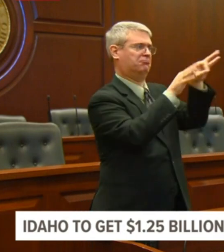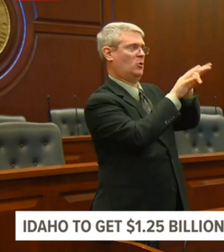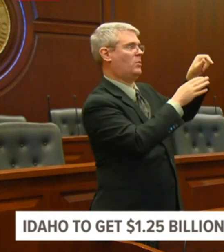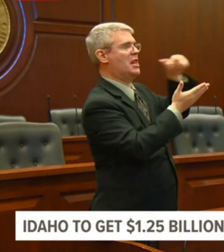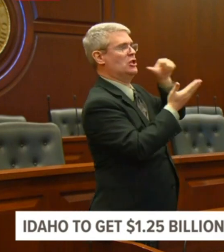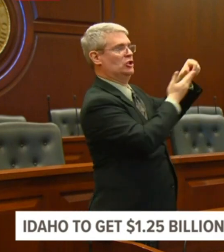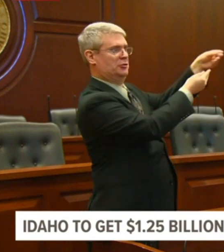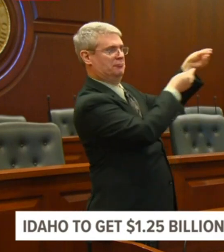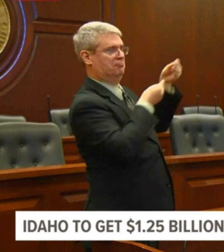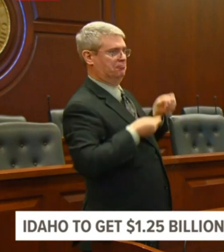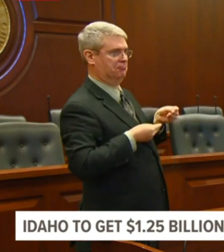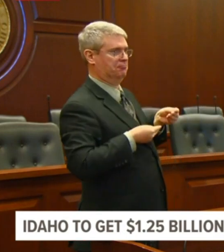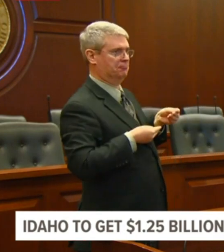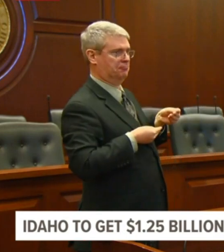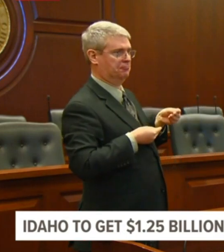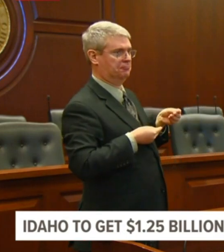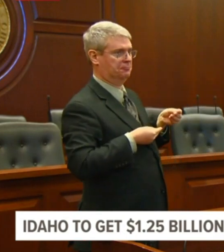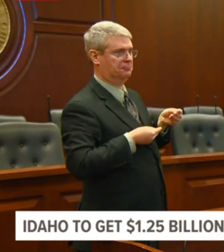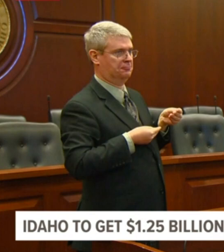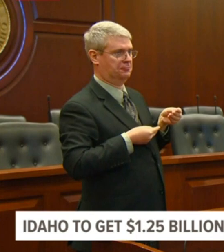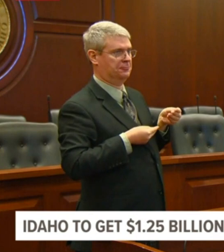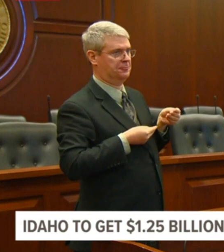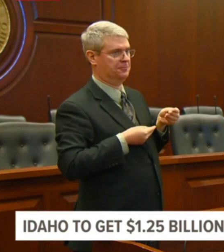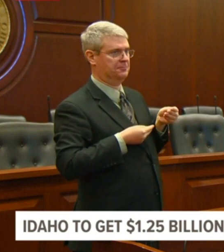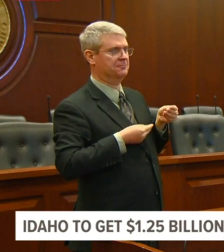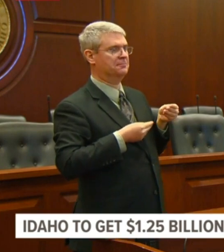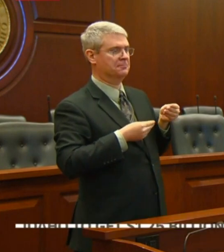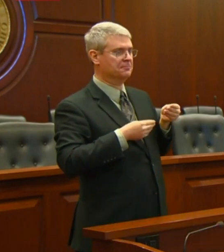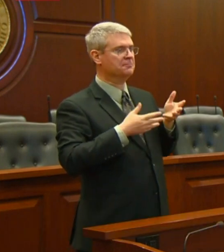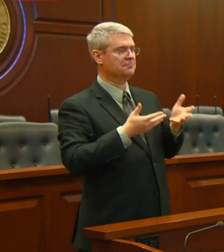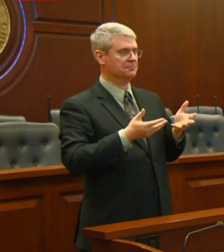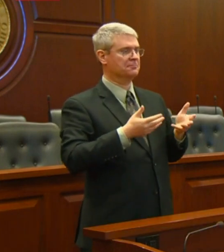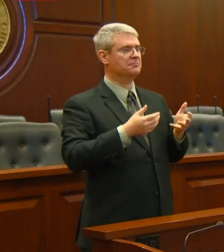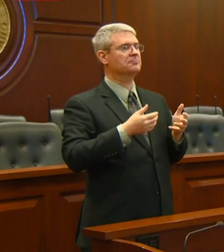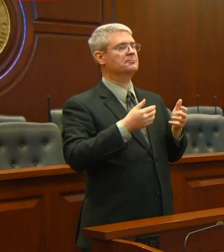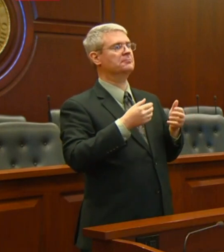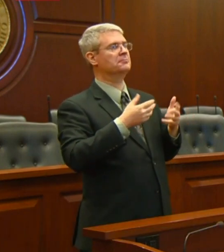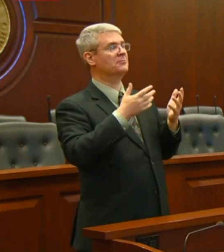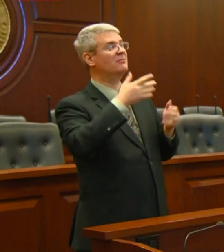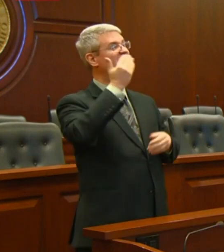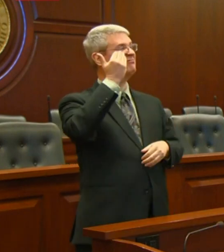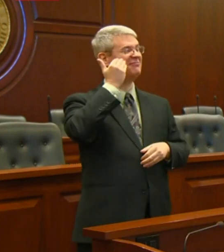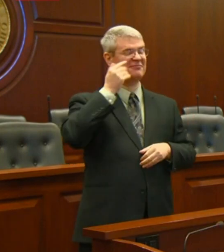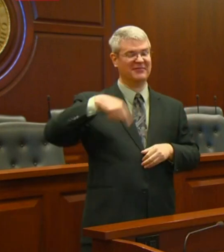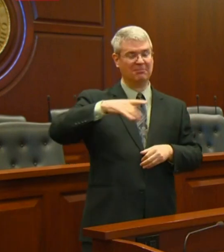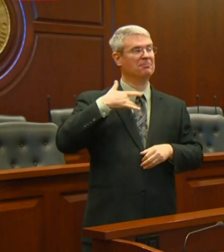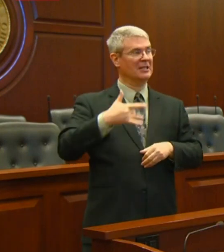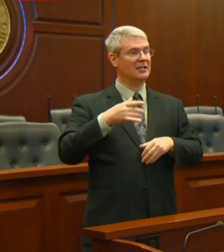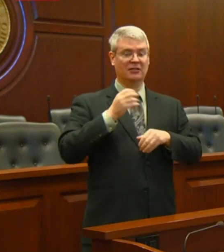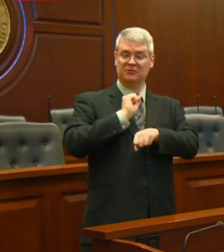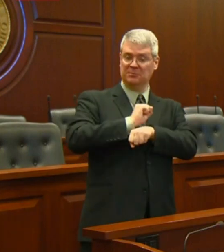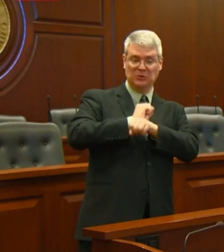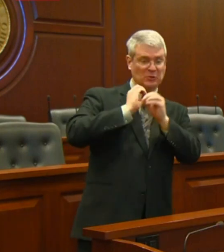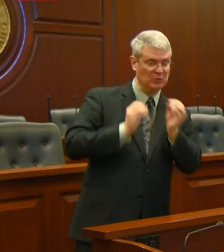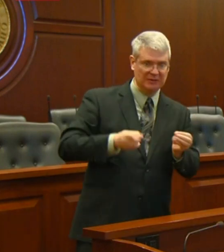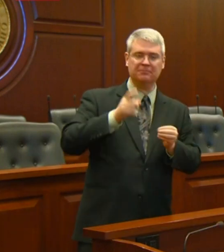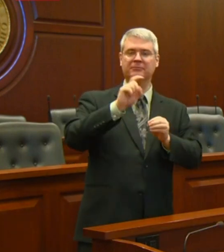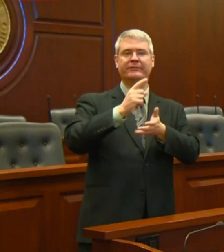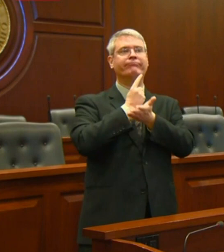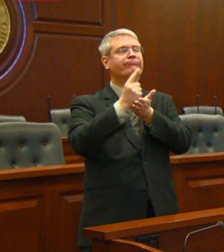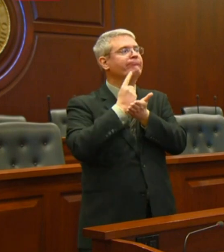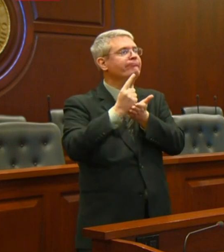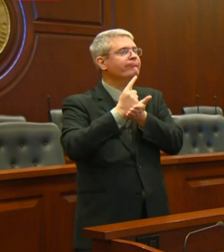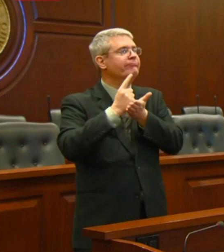available for work criteria if they are isolated or unable to work at the request of a medical professional,